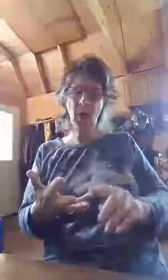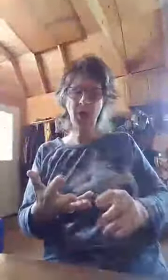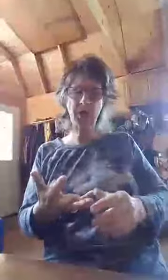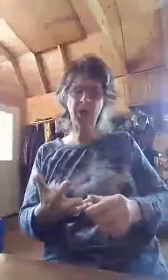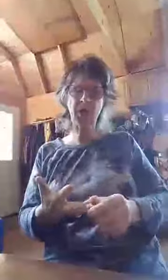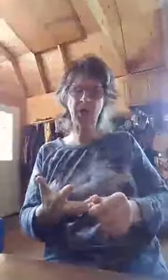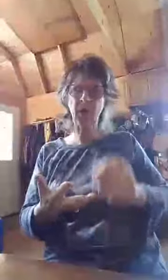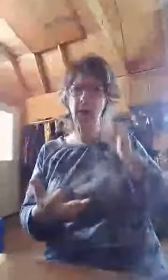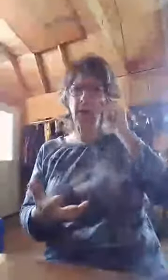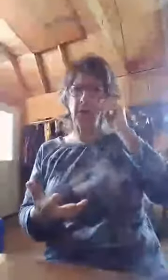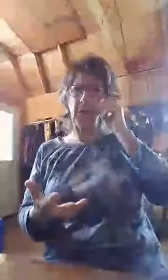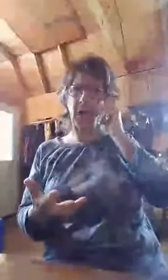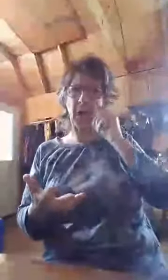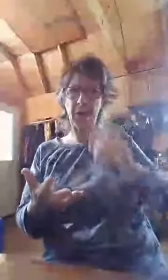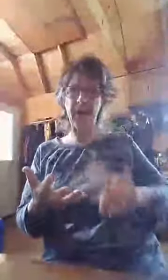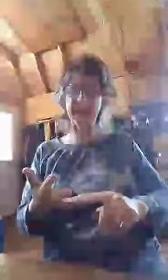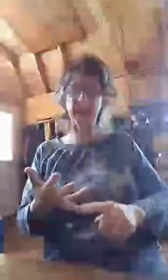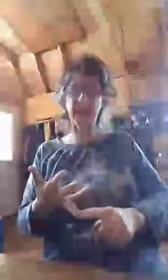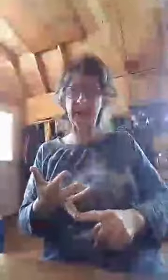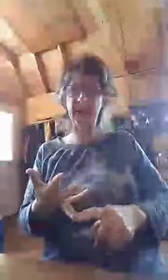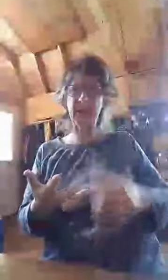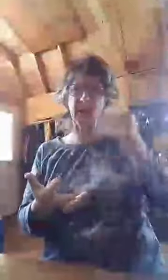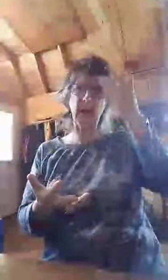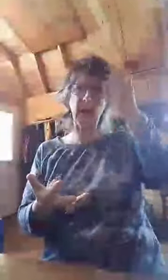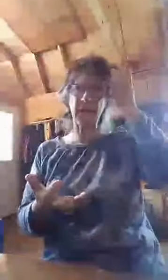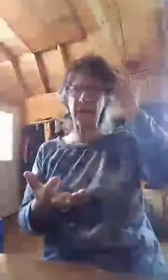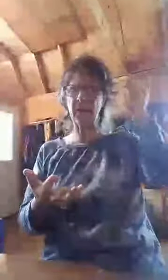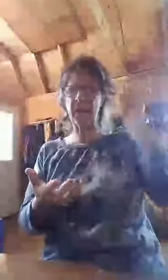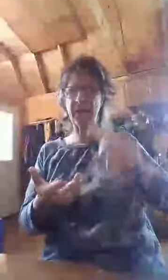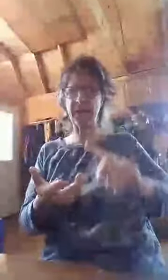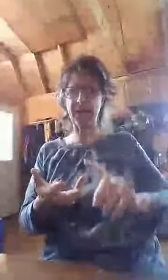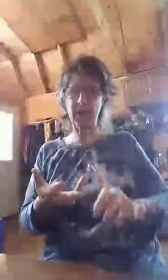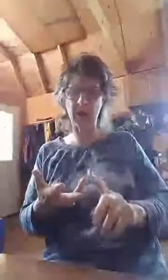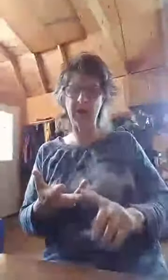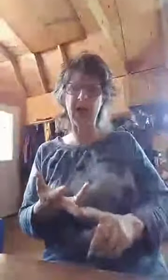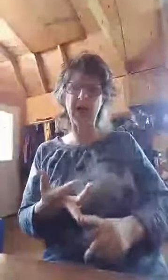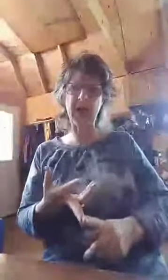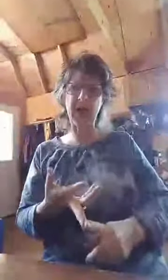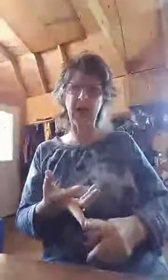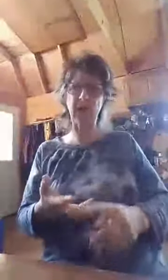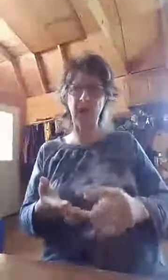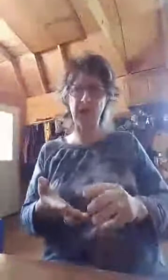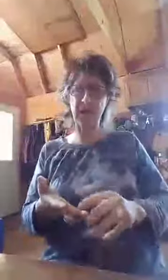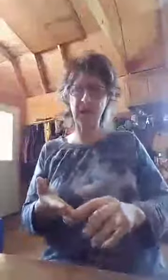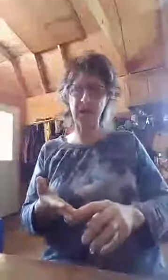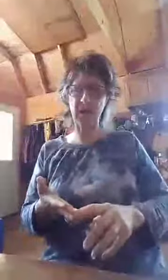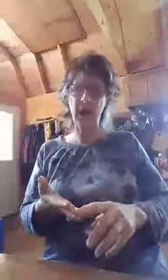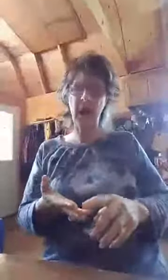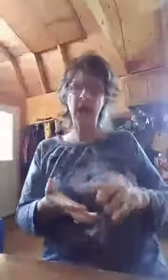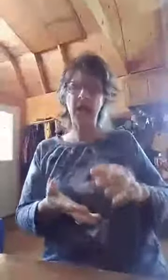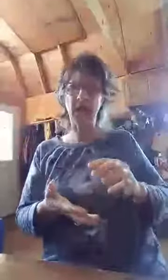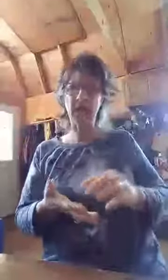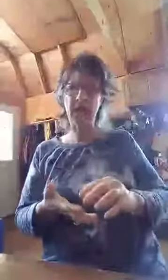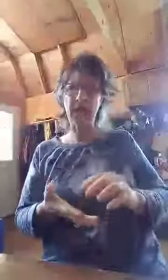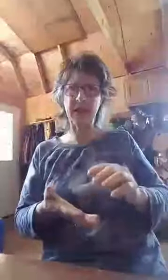also to, uh, confess and believe that you have the mind of Christ to understand the DNA of God is in you to understand,